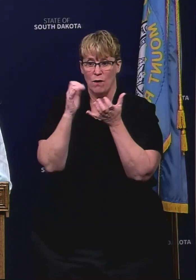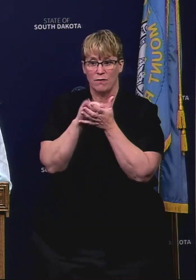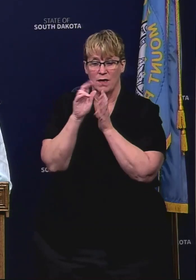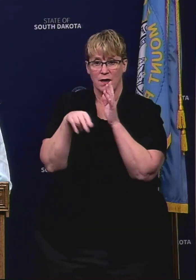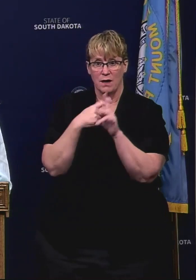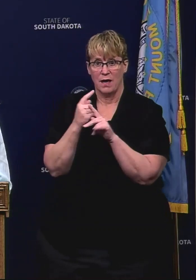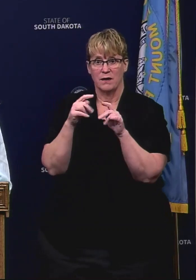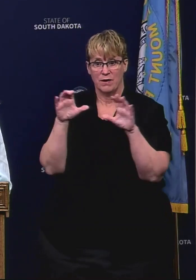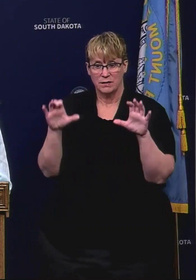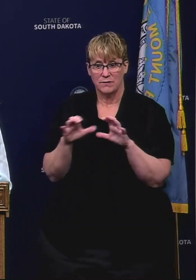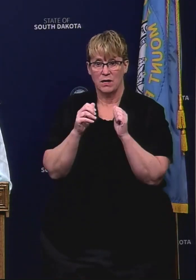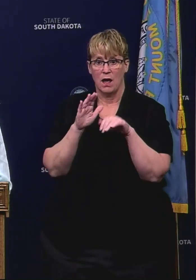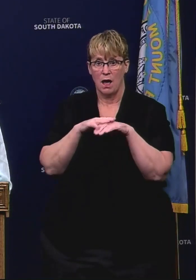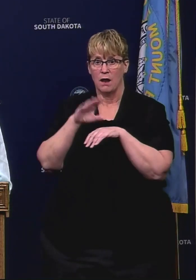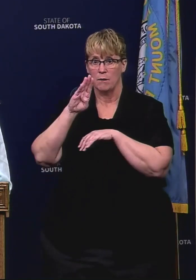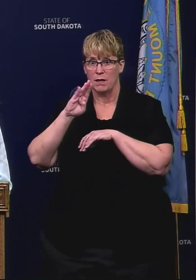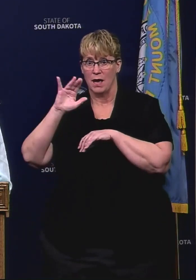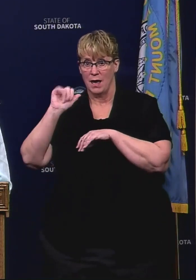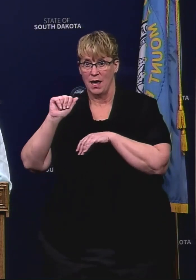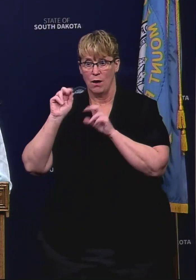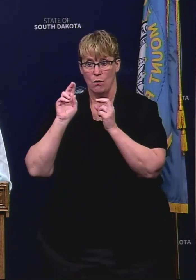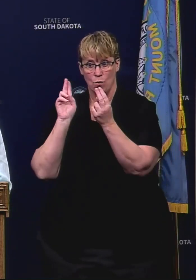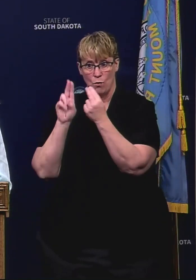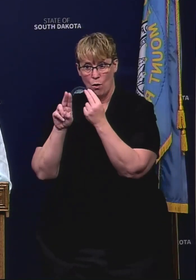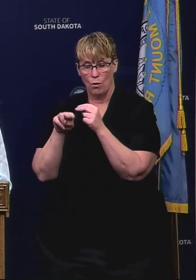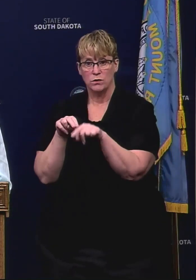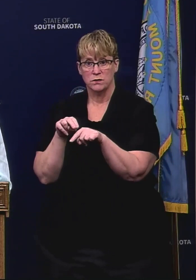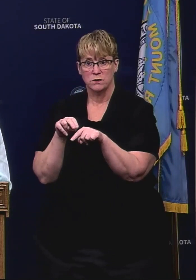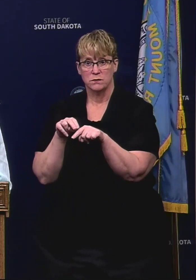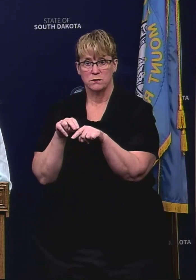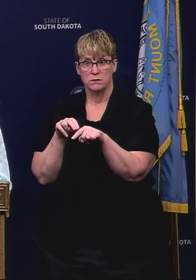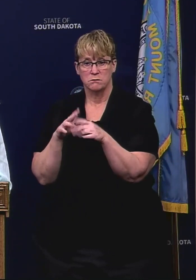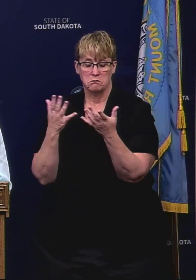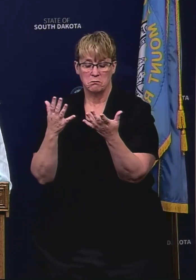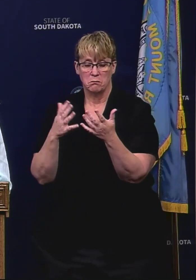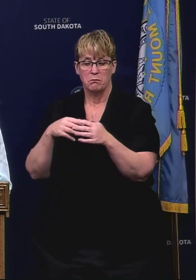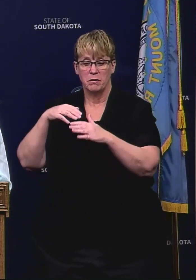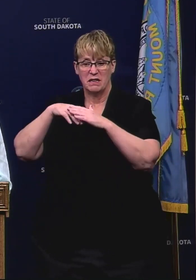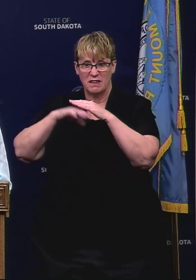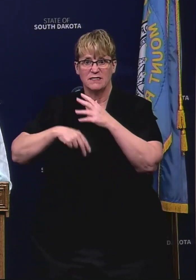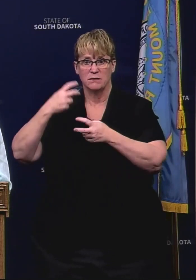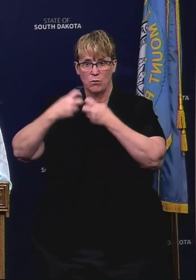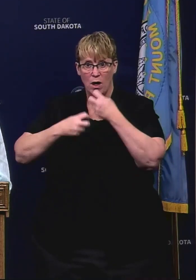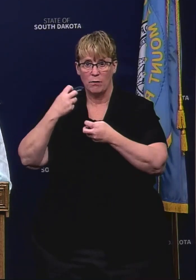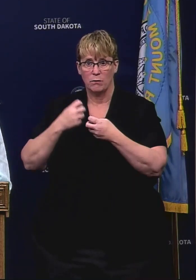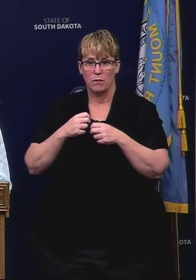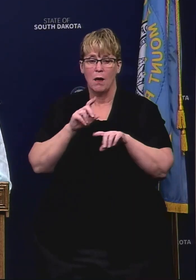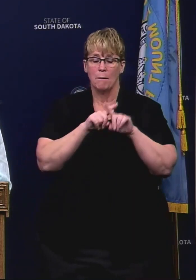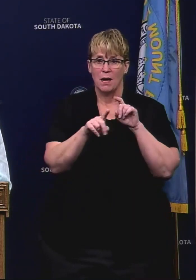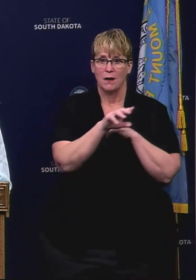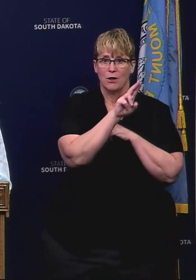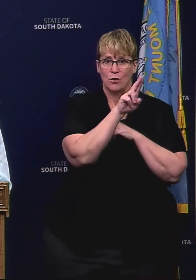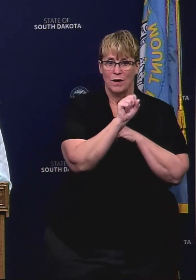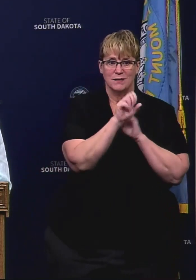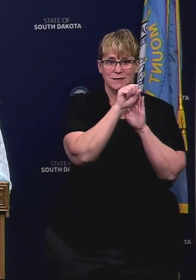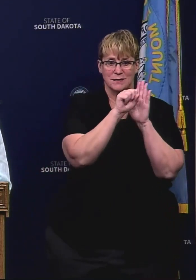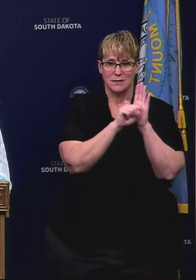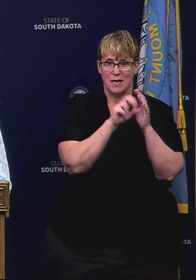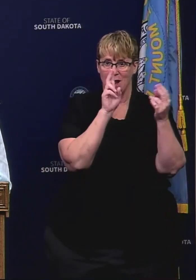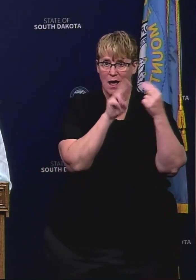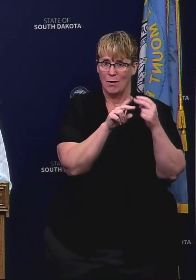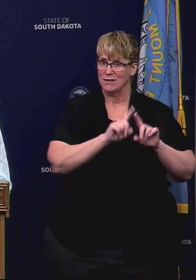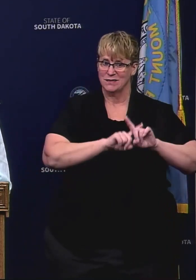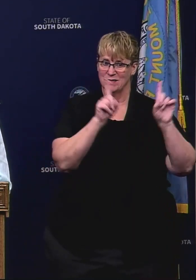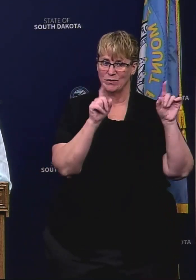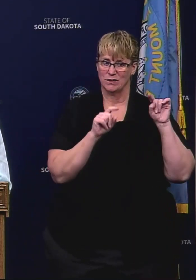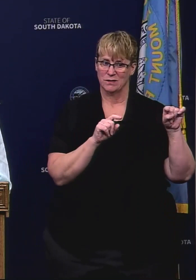activity on BIA roads it would be less of a jurisdictional issue on U.S. and state highways it's different